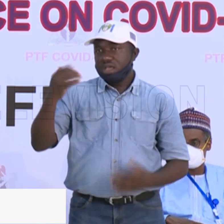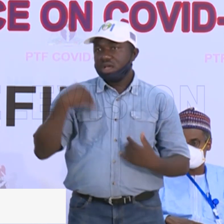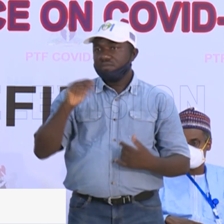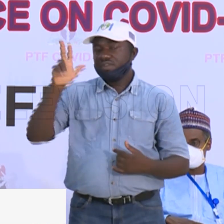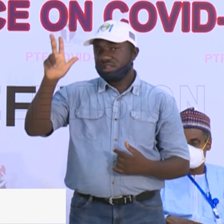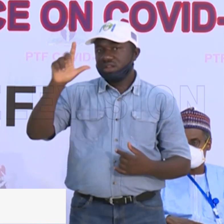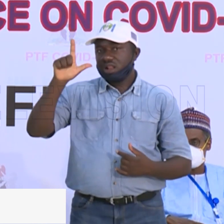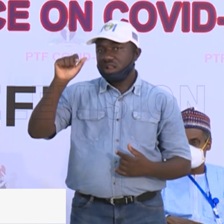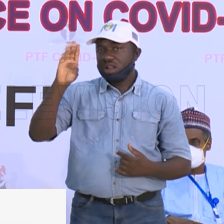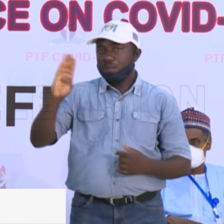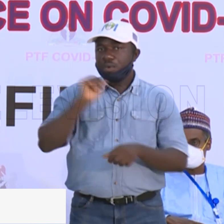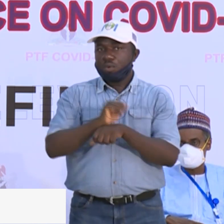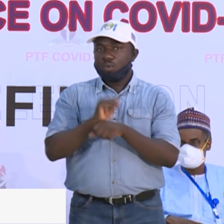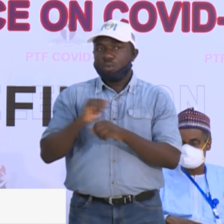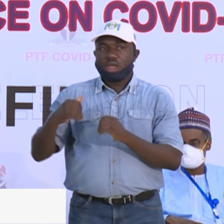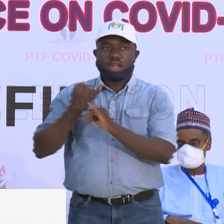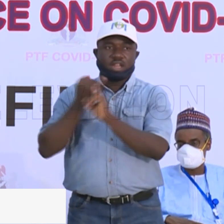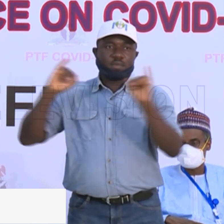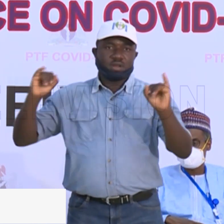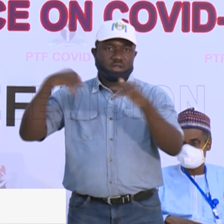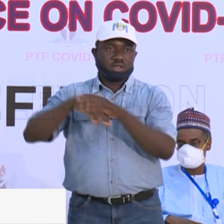labs working independently in Lagos.